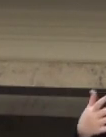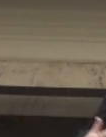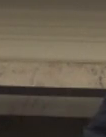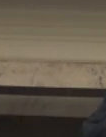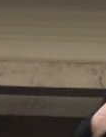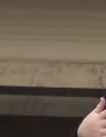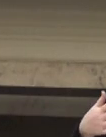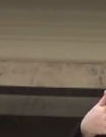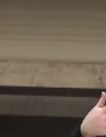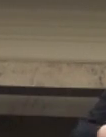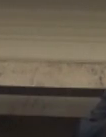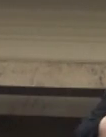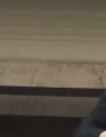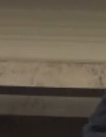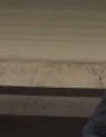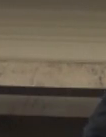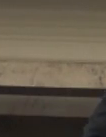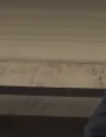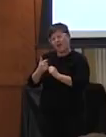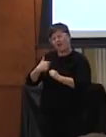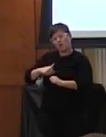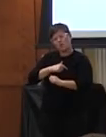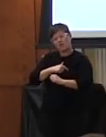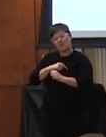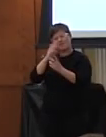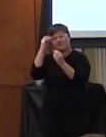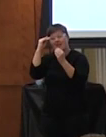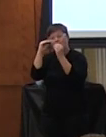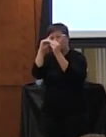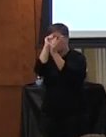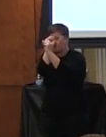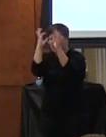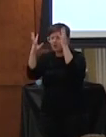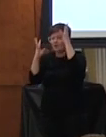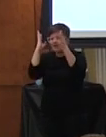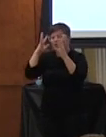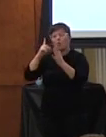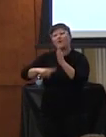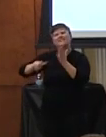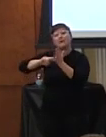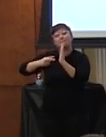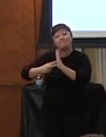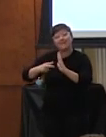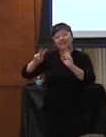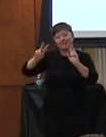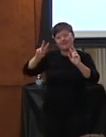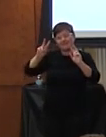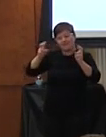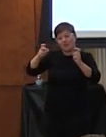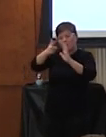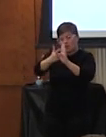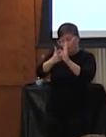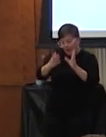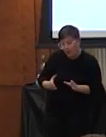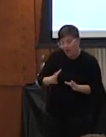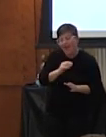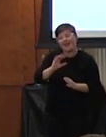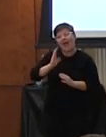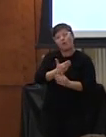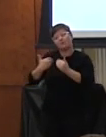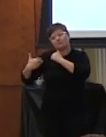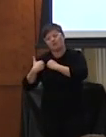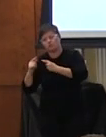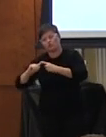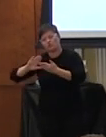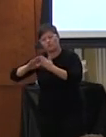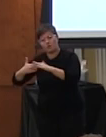schools about you know what how can we think a little bit more creatively about what it means to be a lawyer and our responsibility to the community rather than